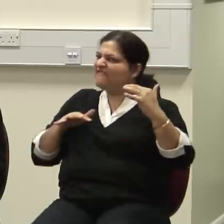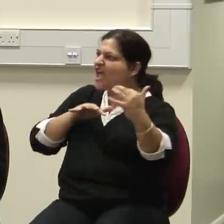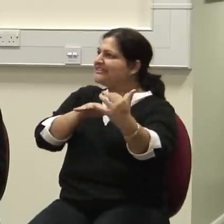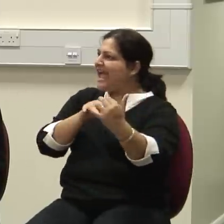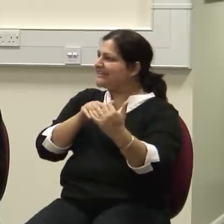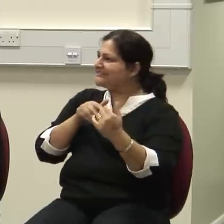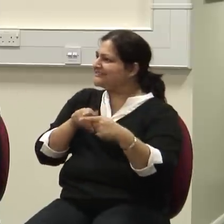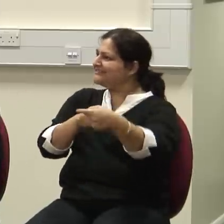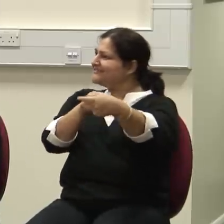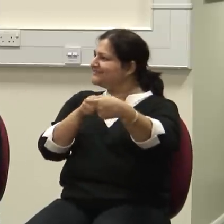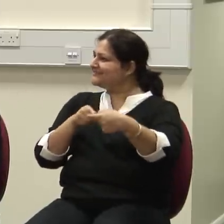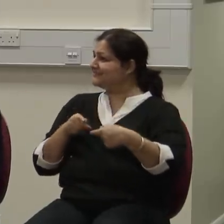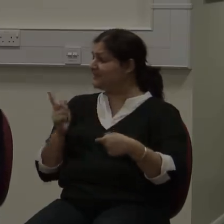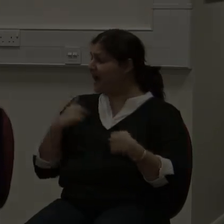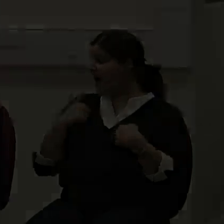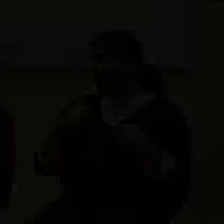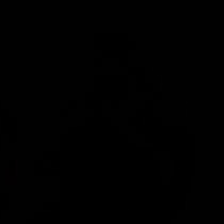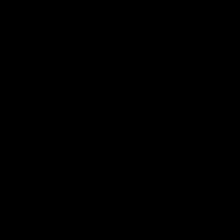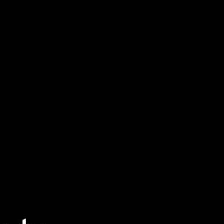So I am quite optimistic.